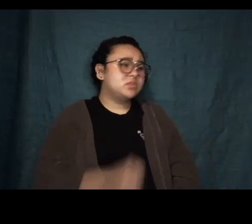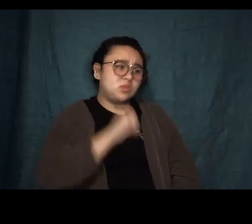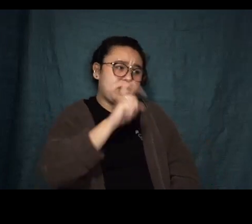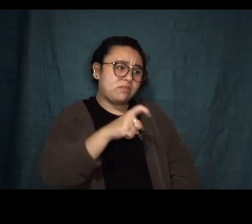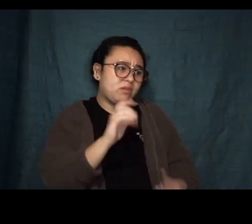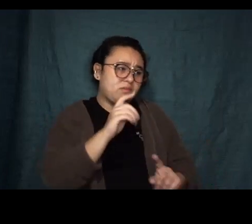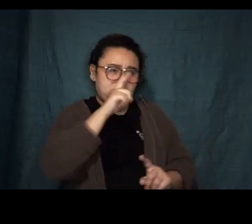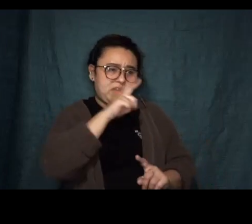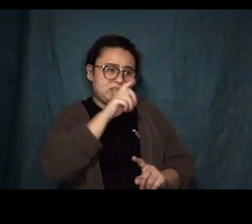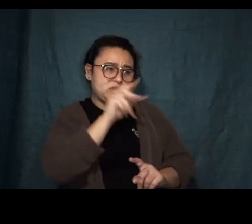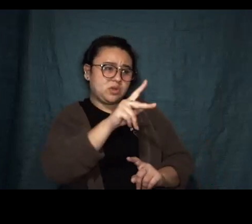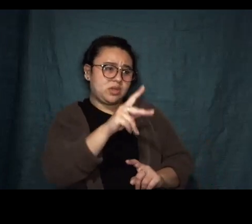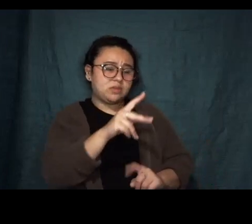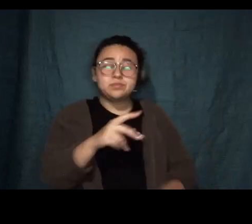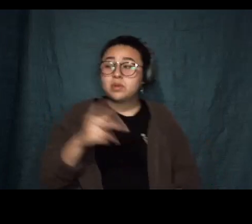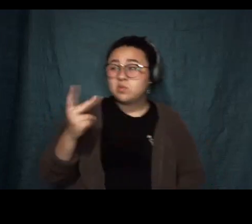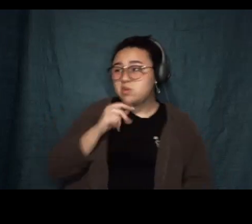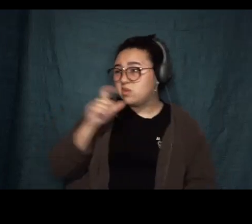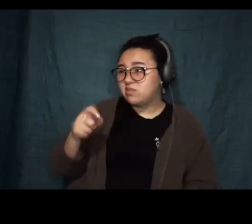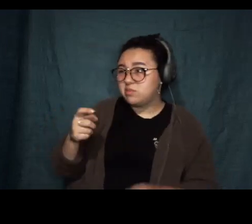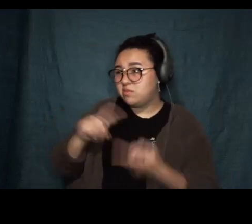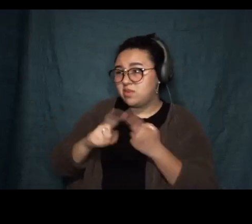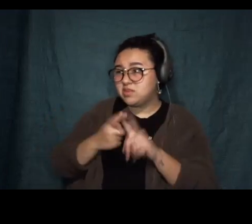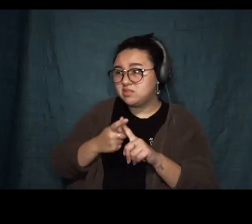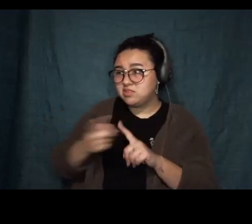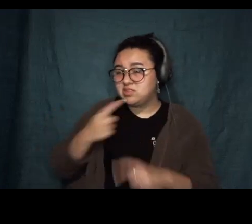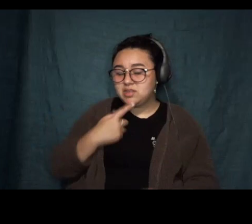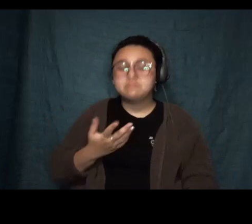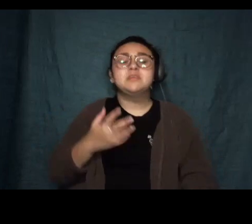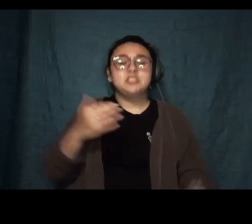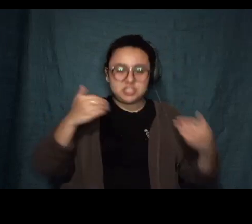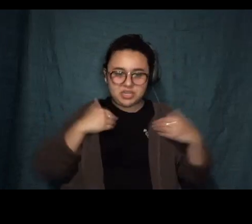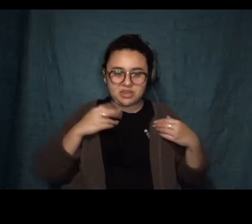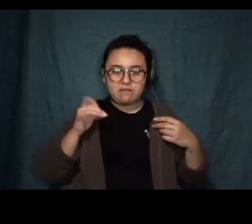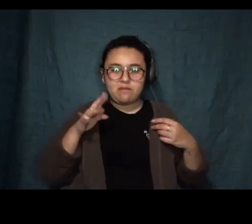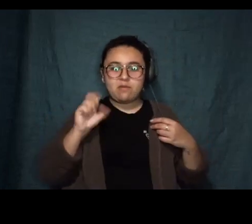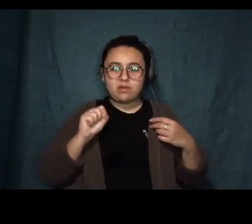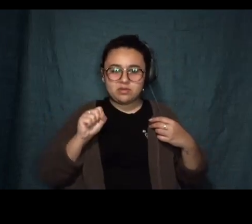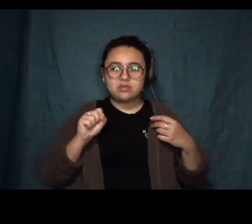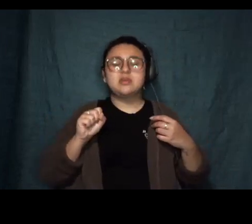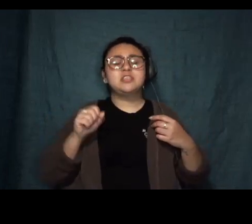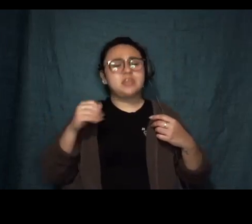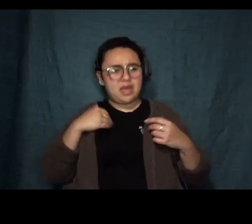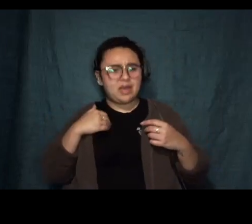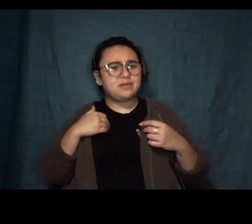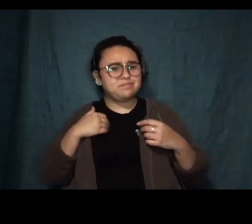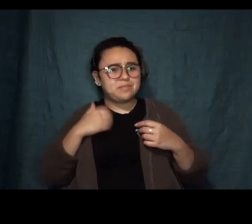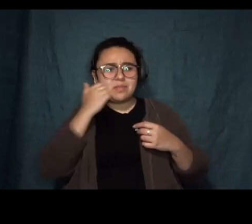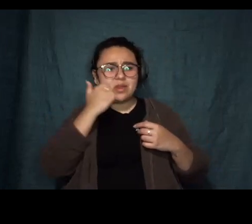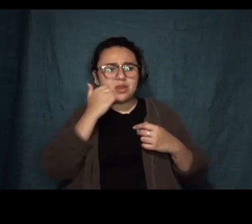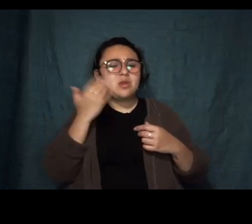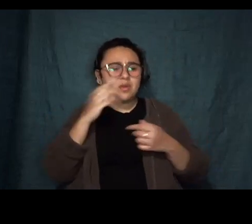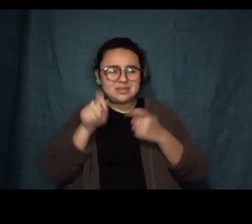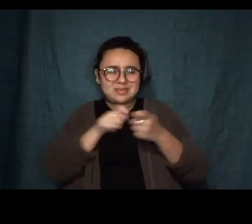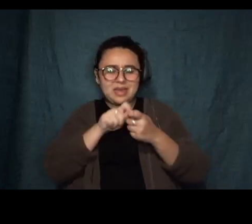We don't have to be friends, she said. She did, in fact, have ovaries, but she also had a period you could set a watch by and an app that told her which weeks not to